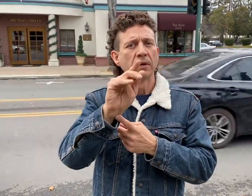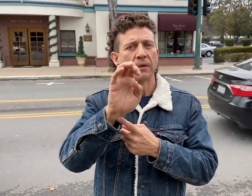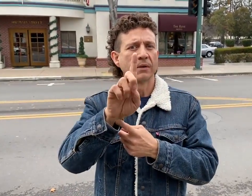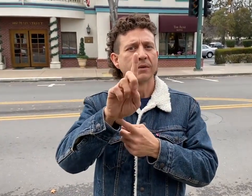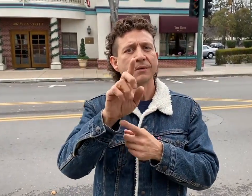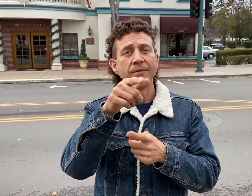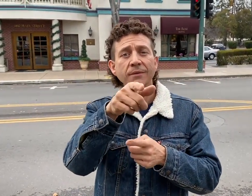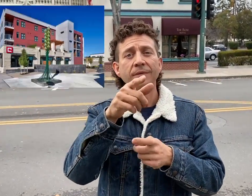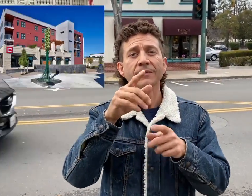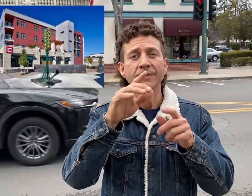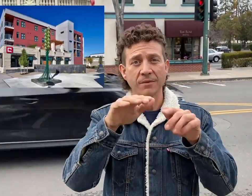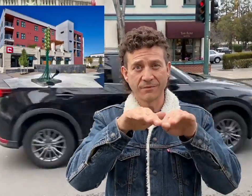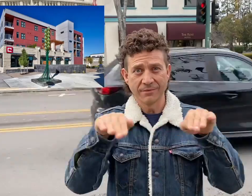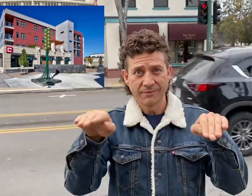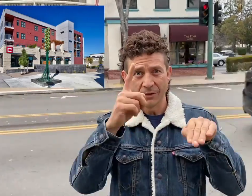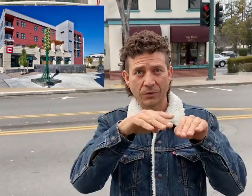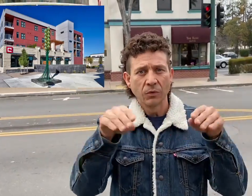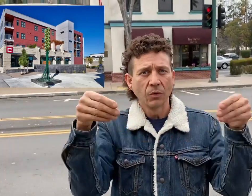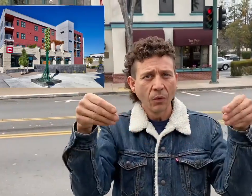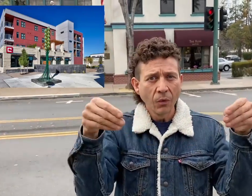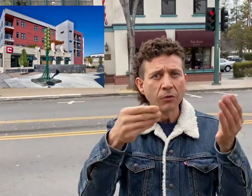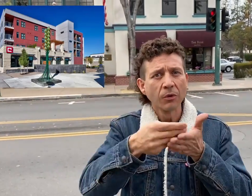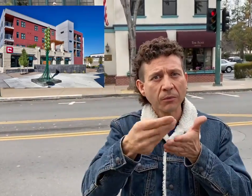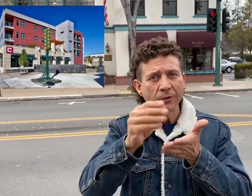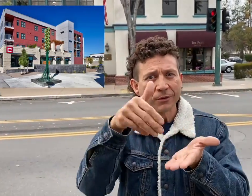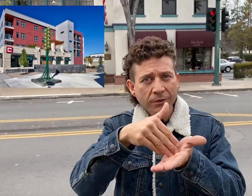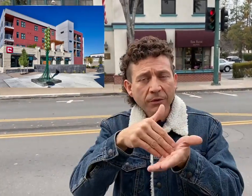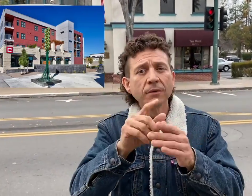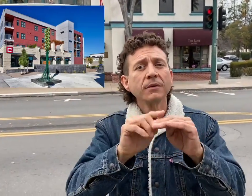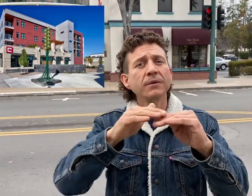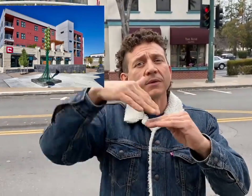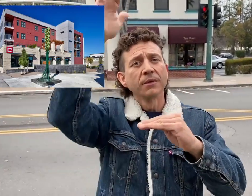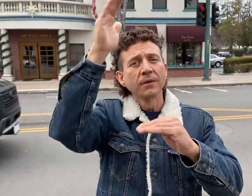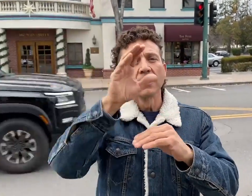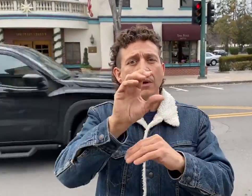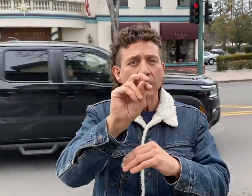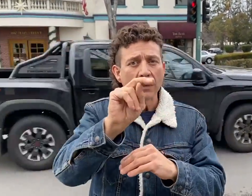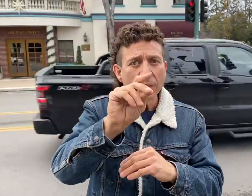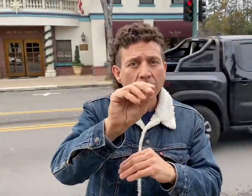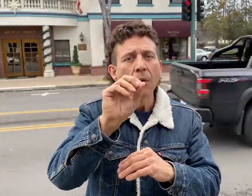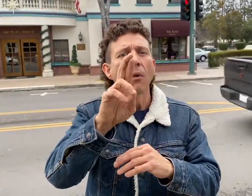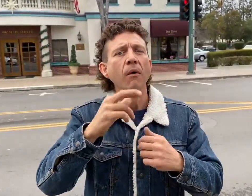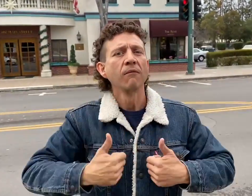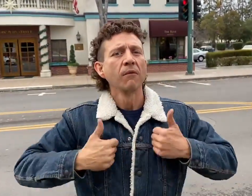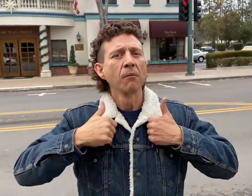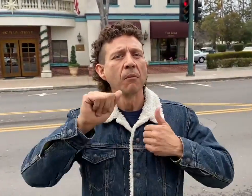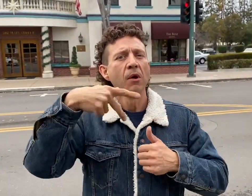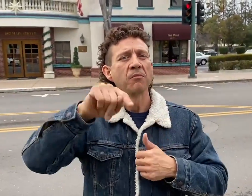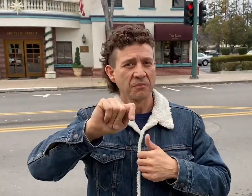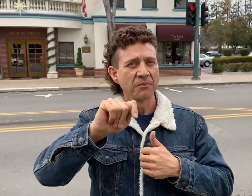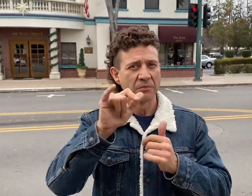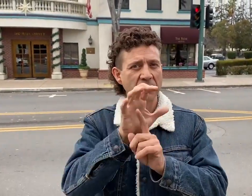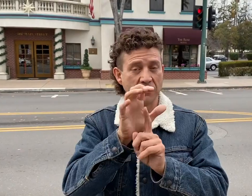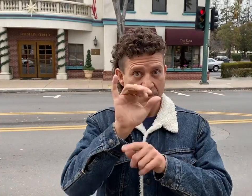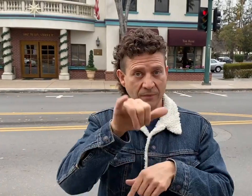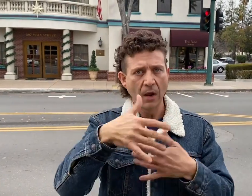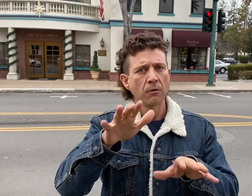The idea was using the first floor as retail space and using the upper floors as condos or apartments, which was the idea back in the year